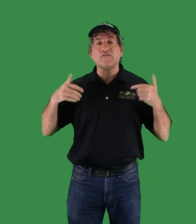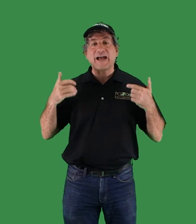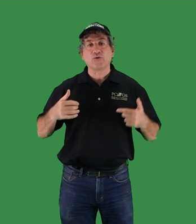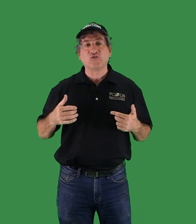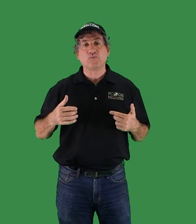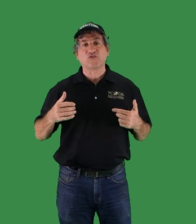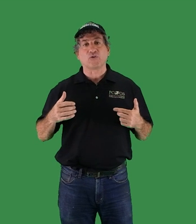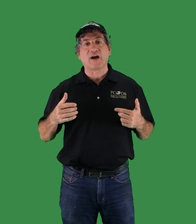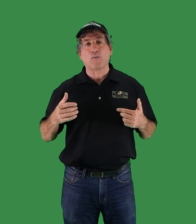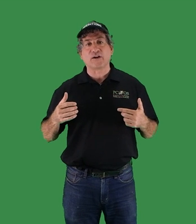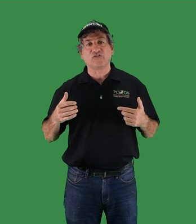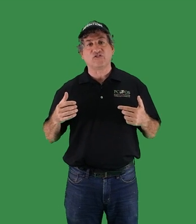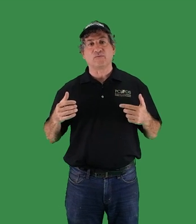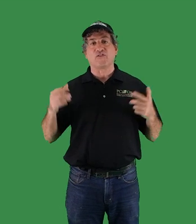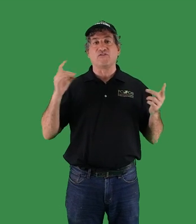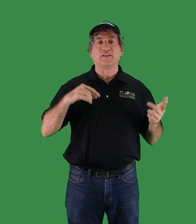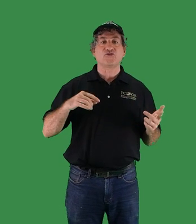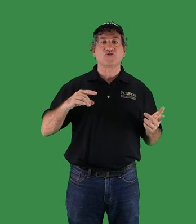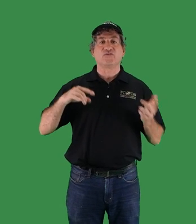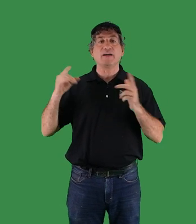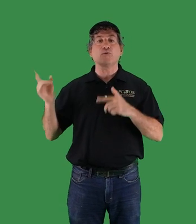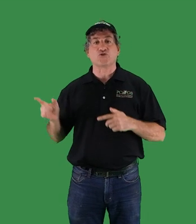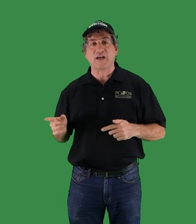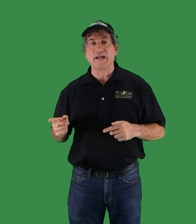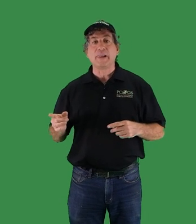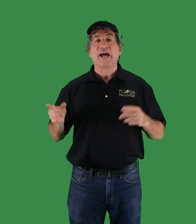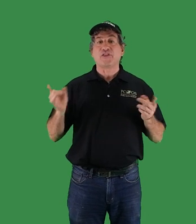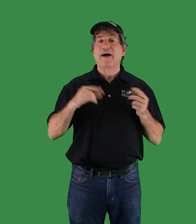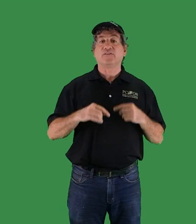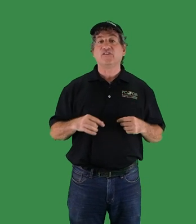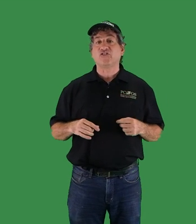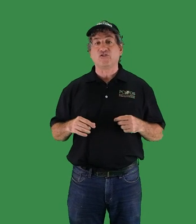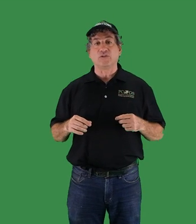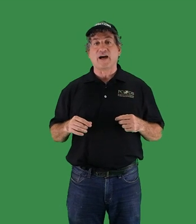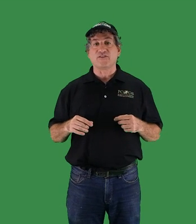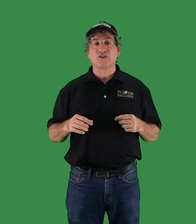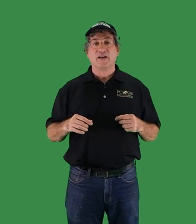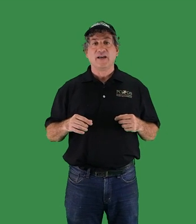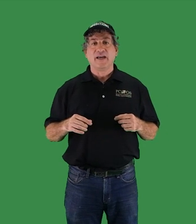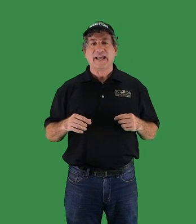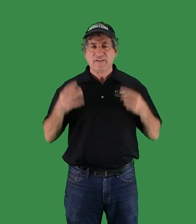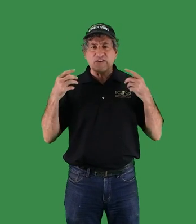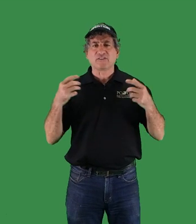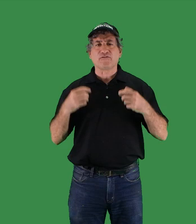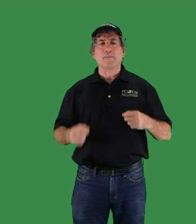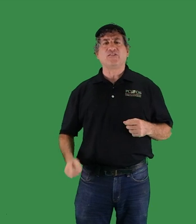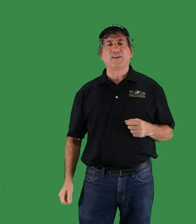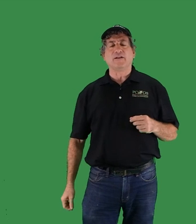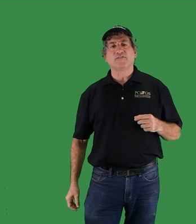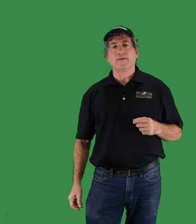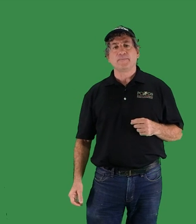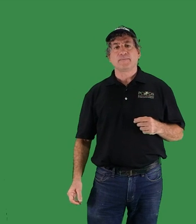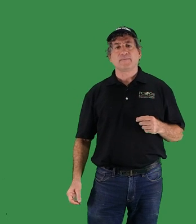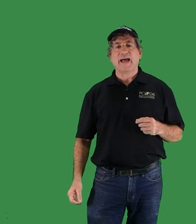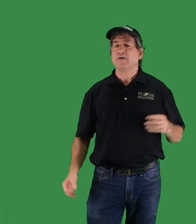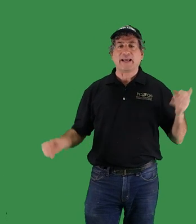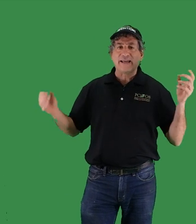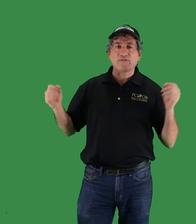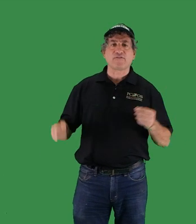vacuum tube solar hot water system for the villagers of Dingboshe at the Mountain Institute Lodge, and I felt it for myself. How can I ever